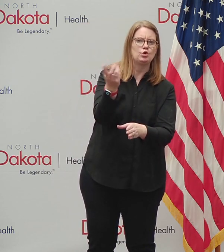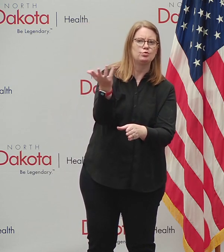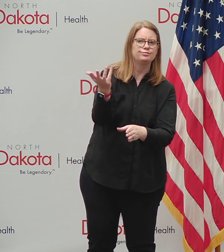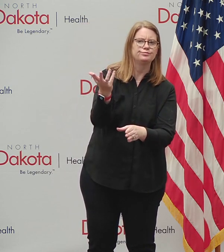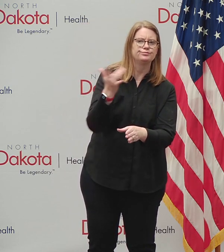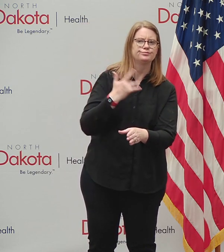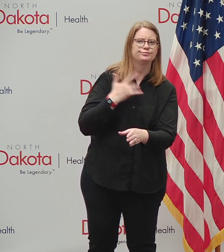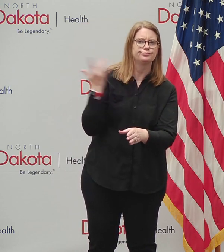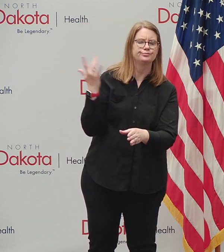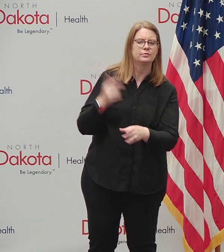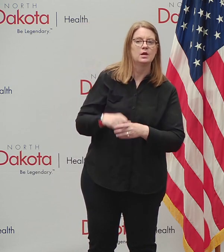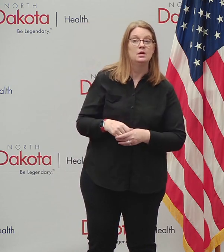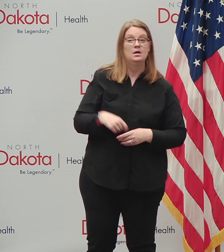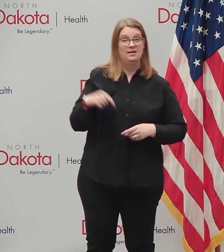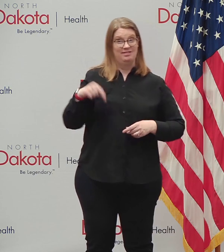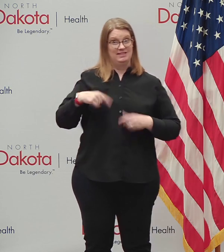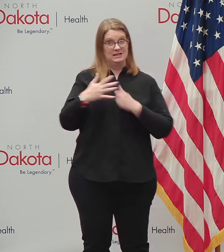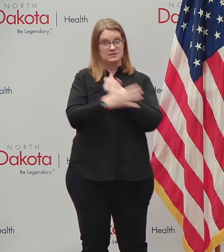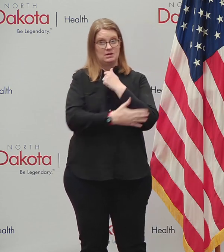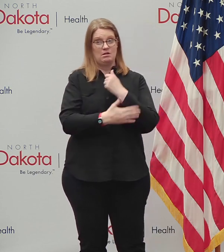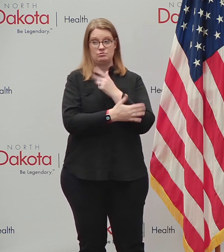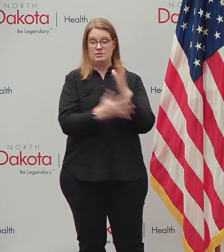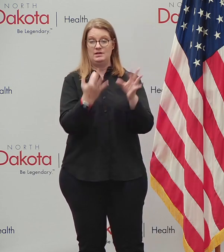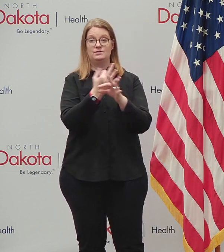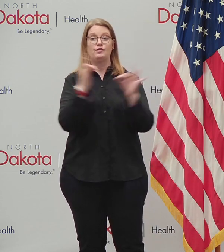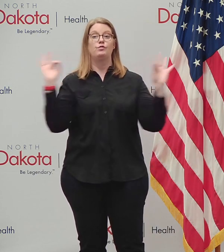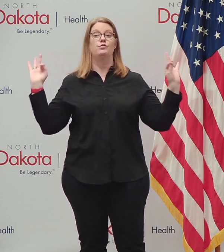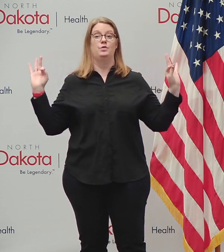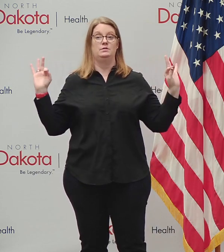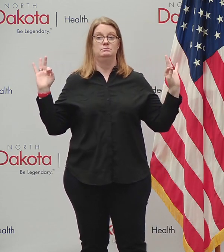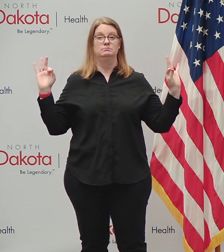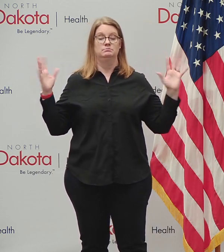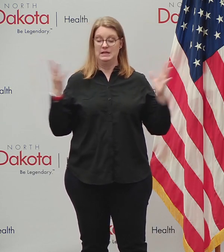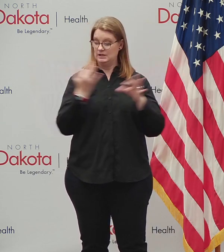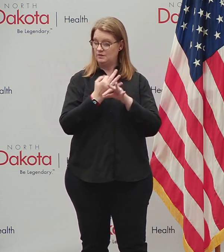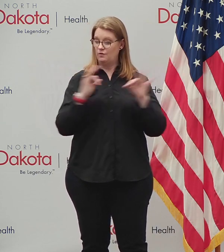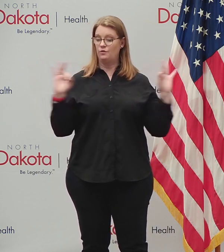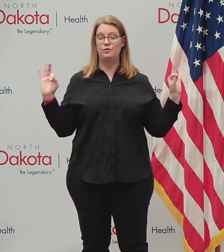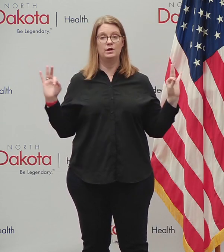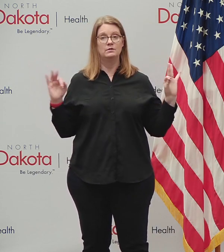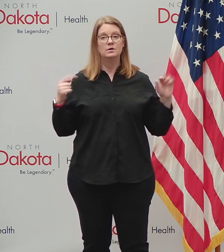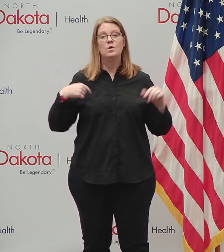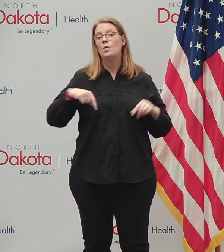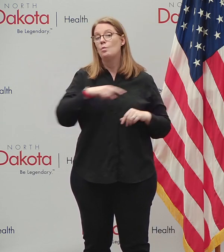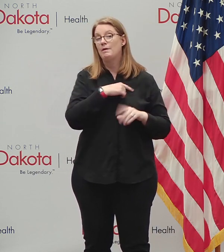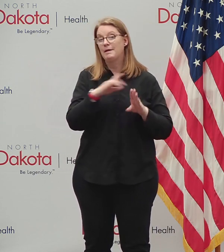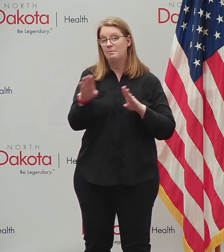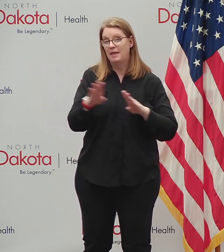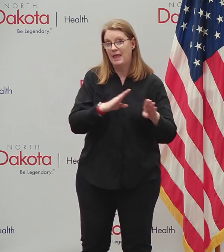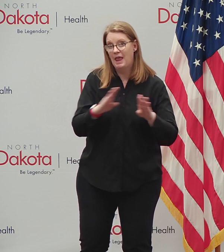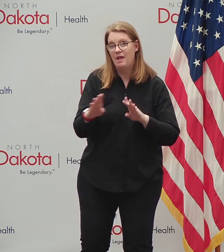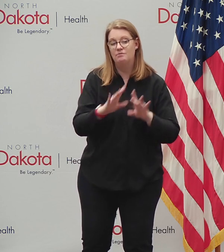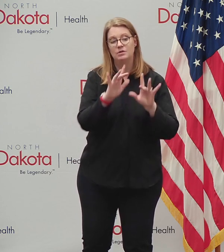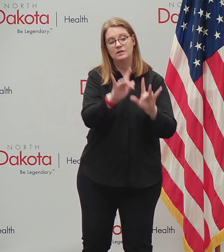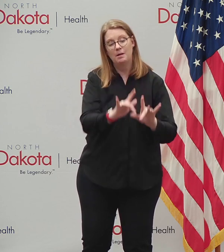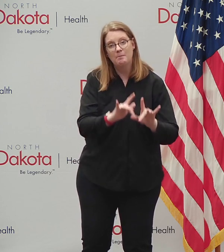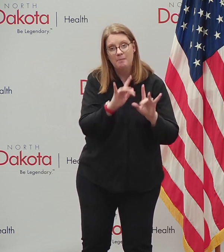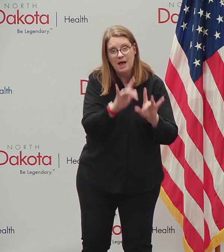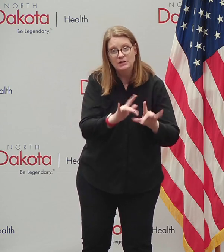with the freedoms that we have in our country, everybody is free right now to take, to act with compassion and to act